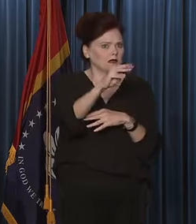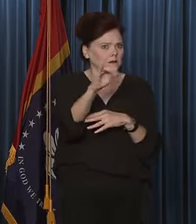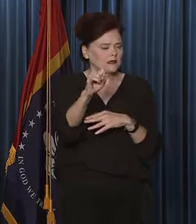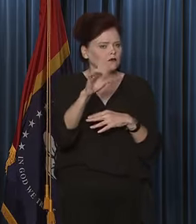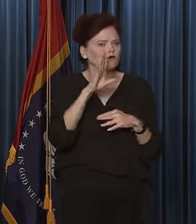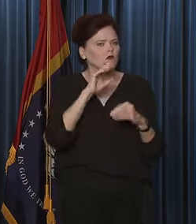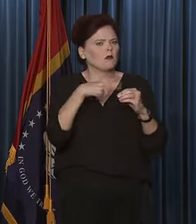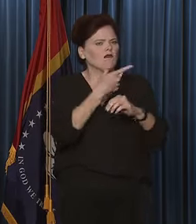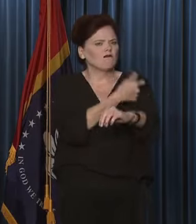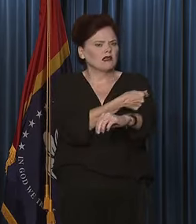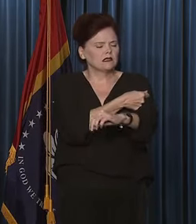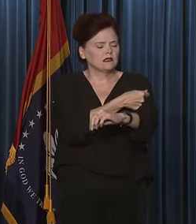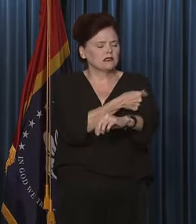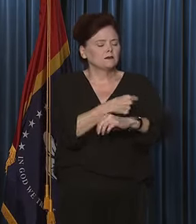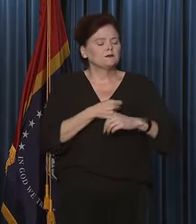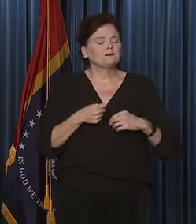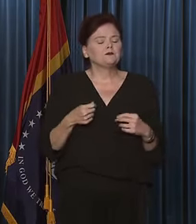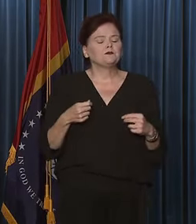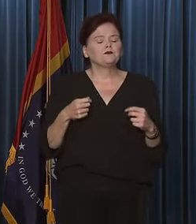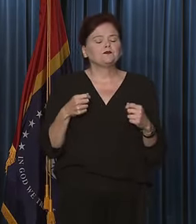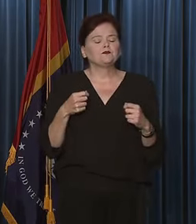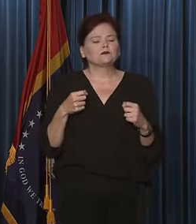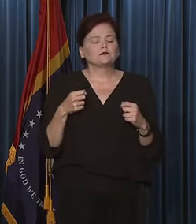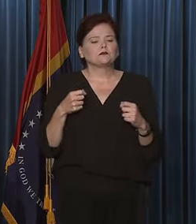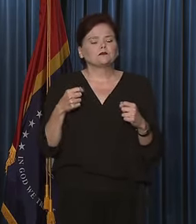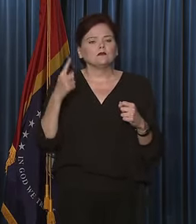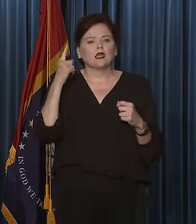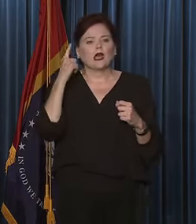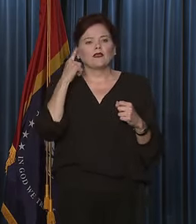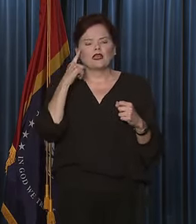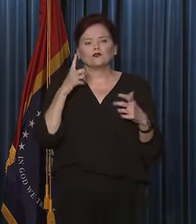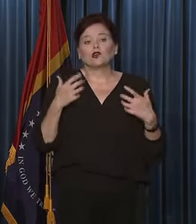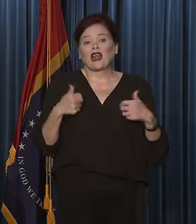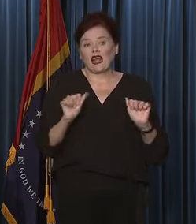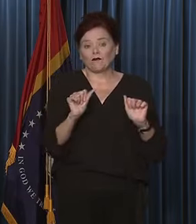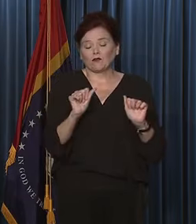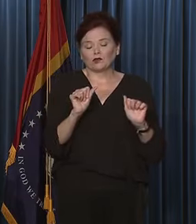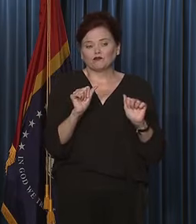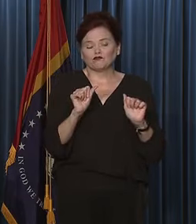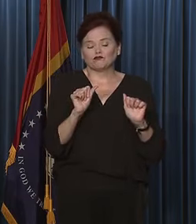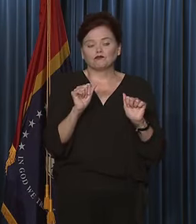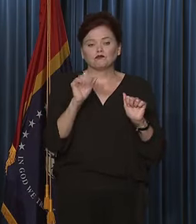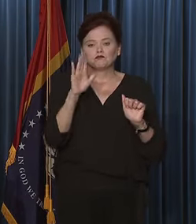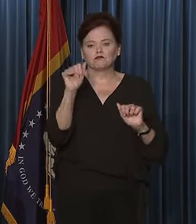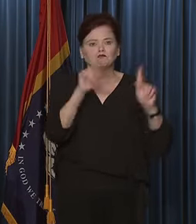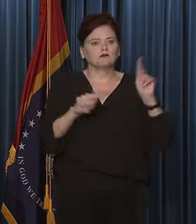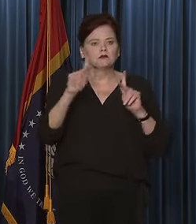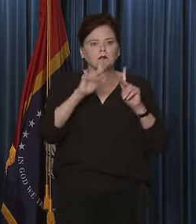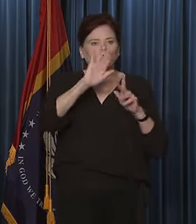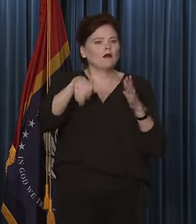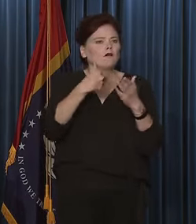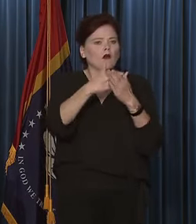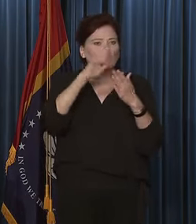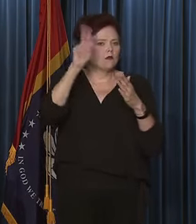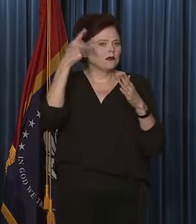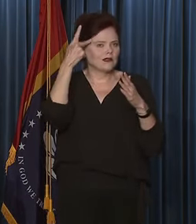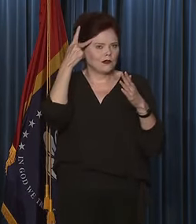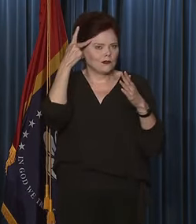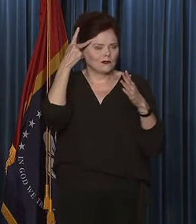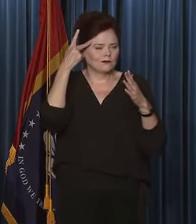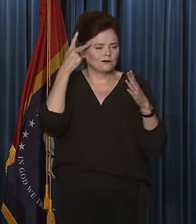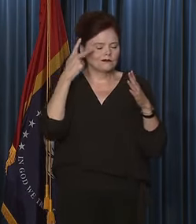regards to vaccines. Yeah, so I think there's a concerted effort by people of all political stripes to